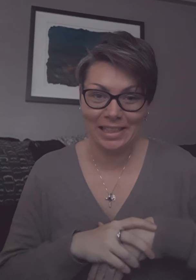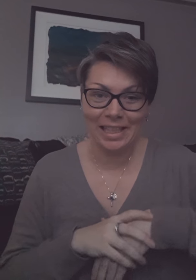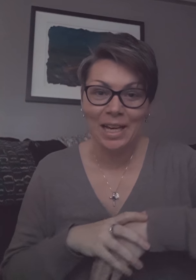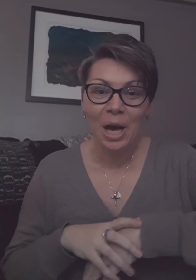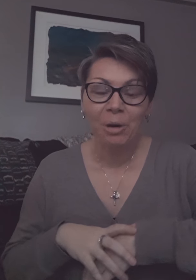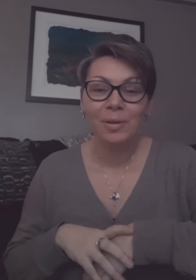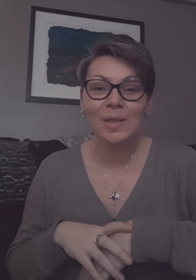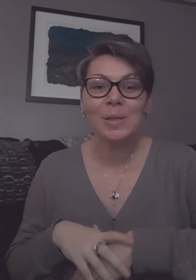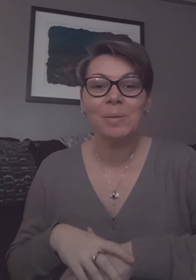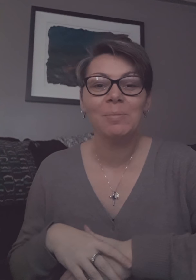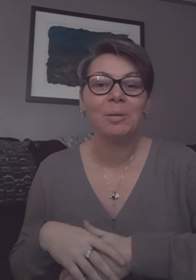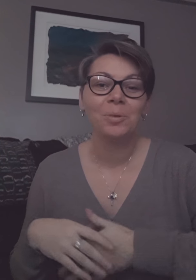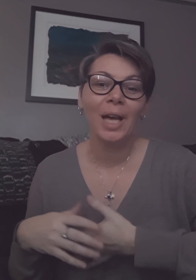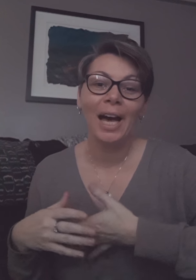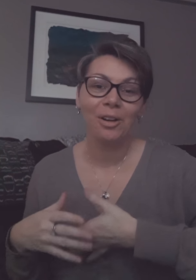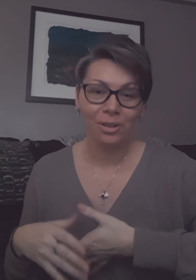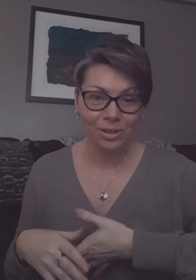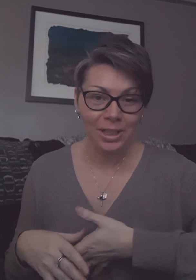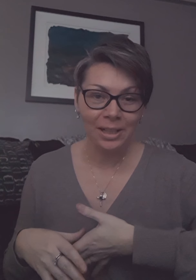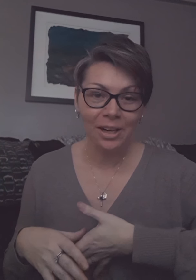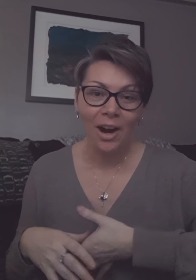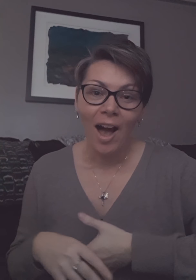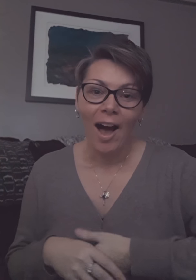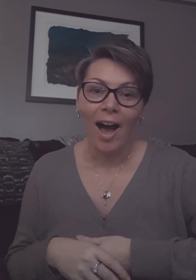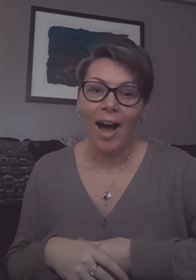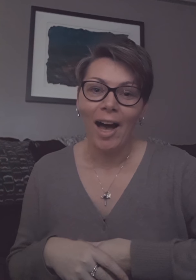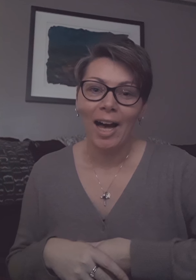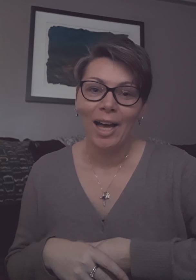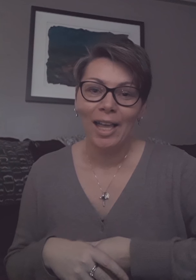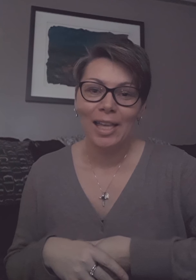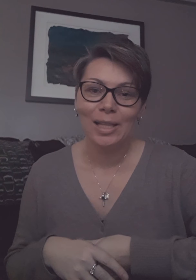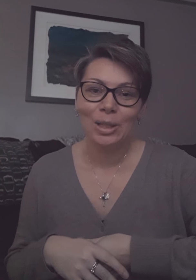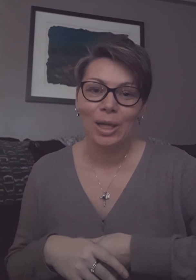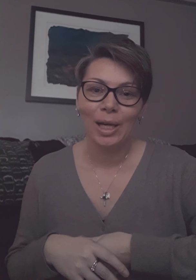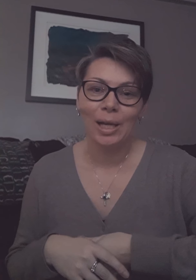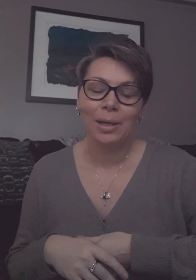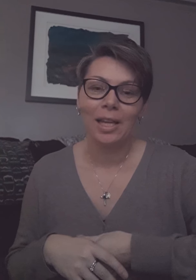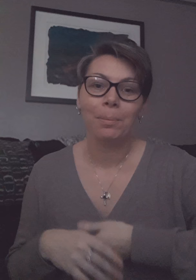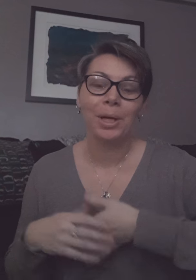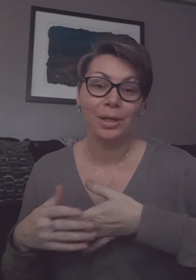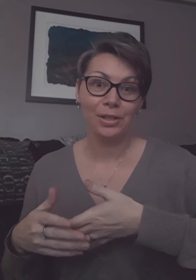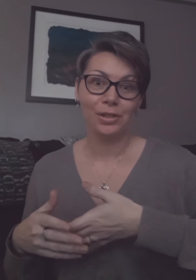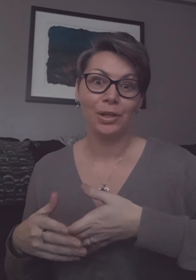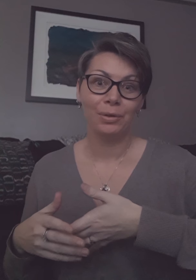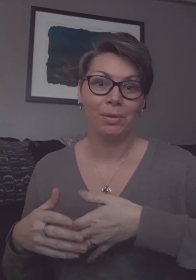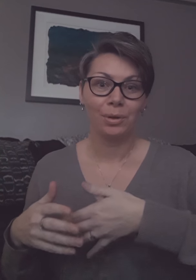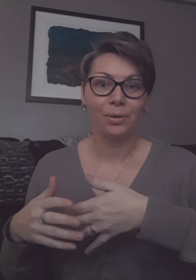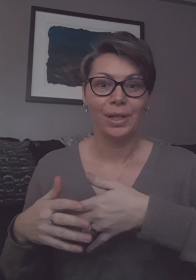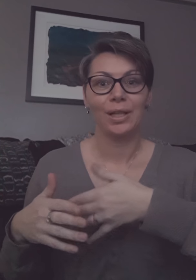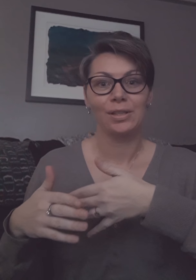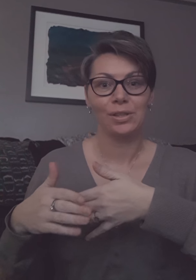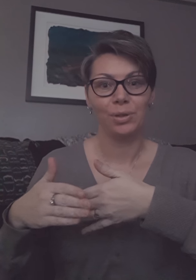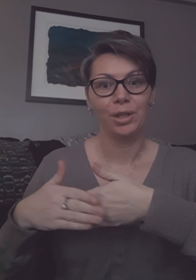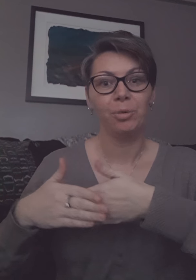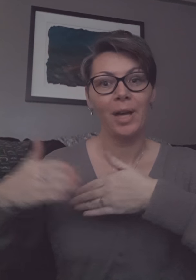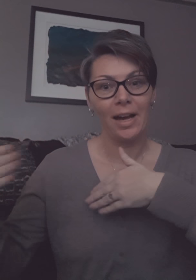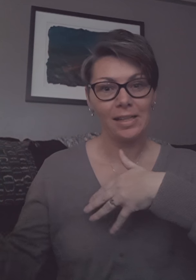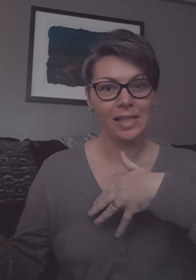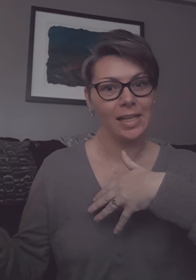with the speed bump we had earlier uh it it appeared as though we were going to sort of go past that